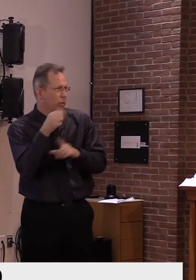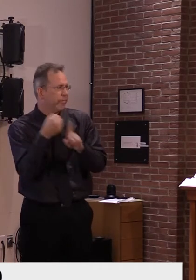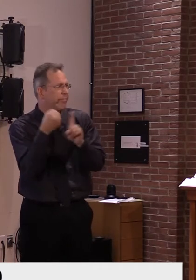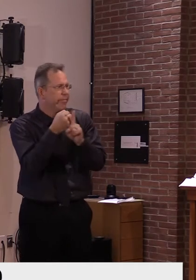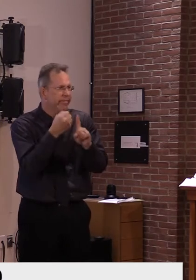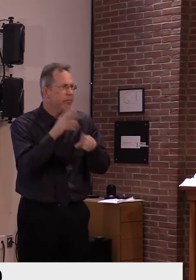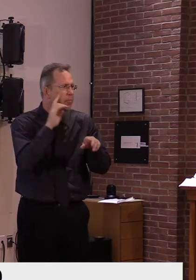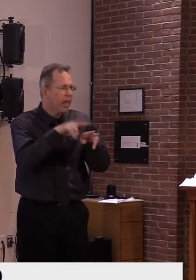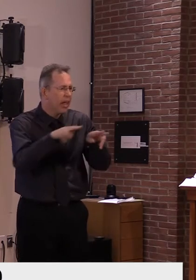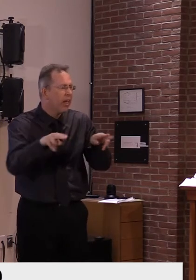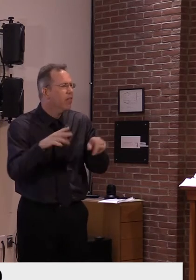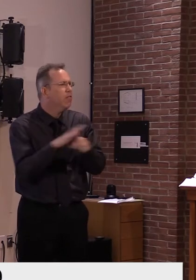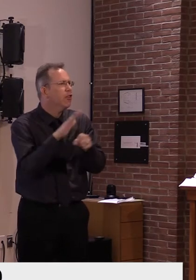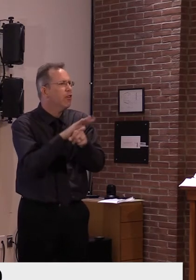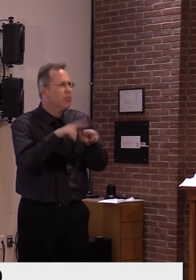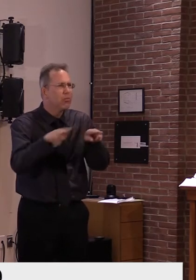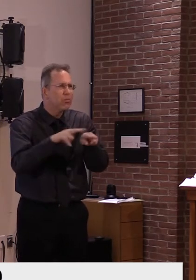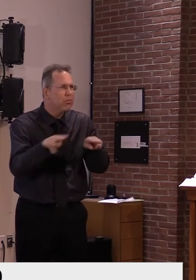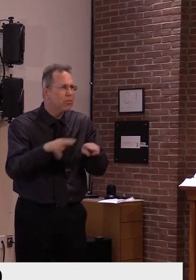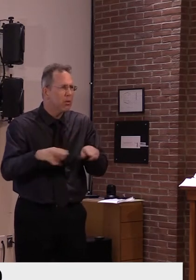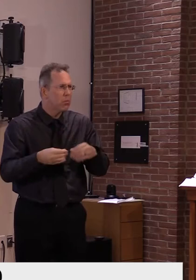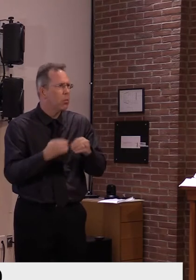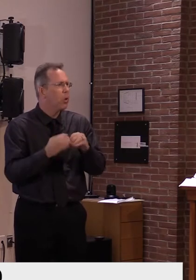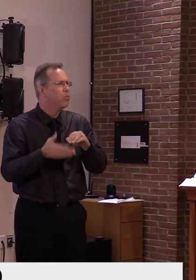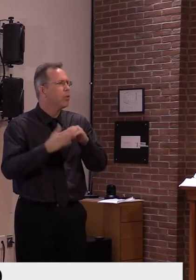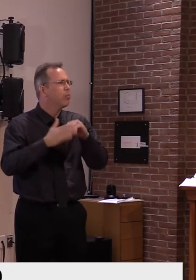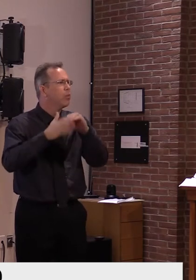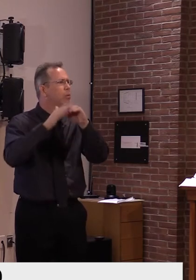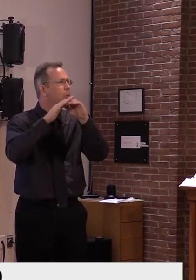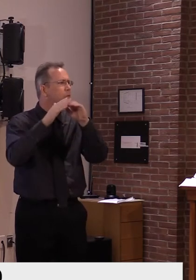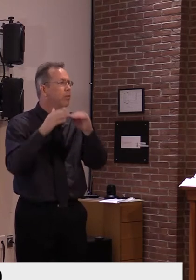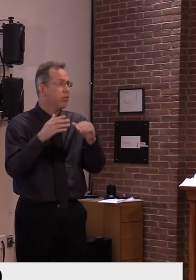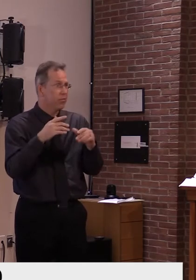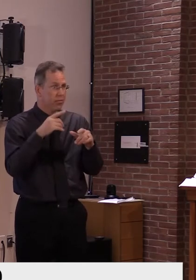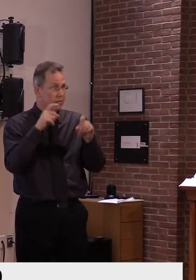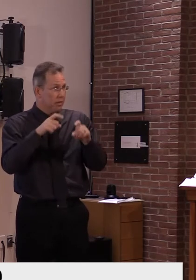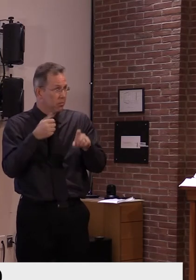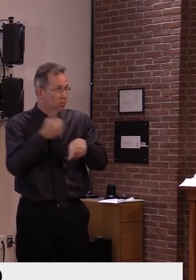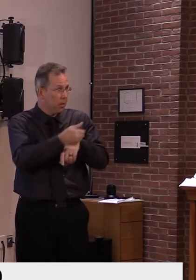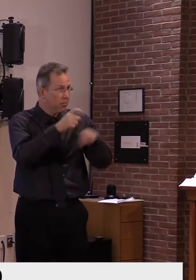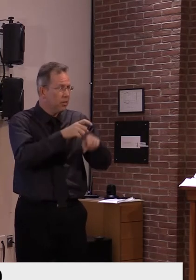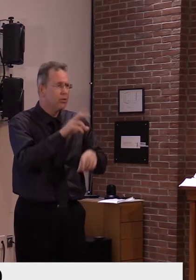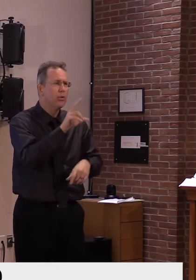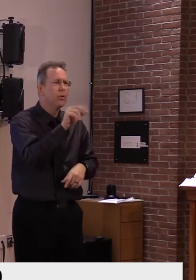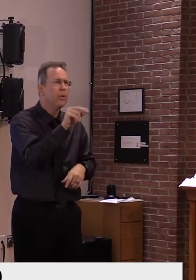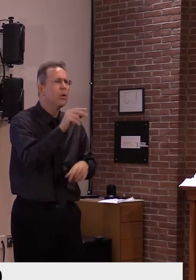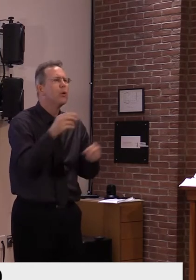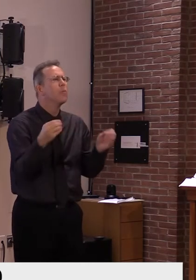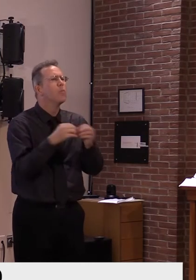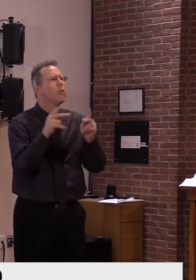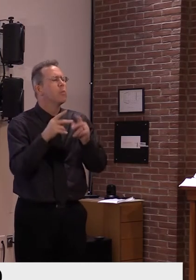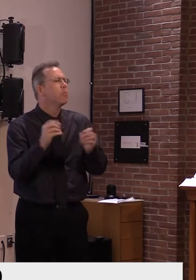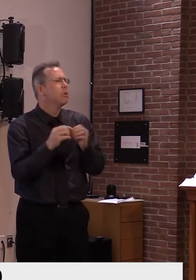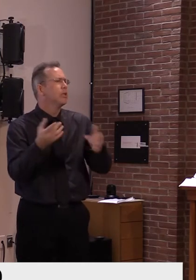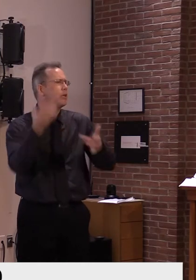across the country, not simply more cases for more testing. So that's an important thing to keep in mind. But again, contrast that to what we're seeing in Vermont,